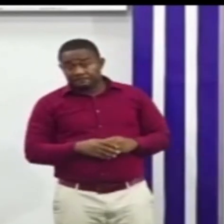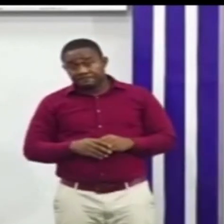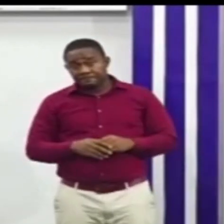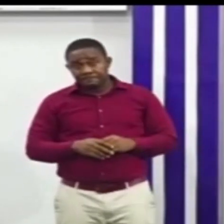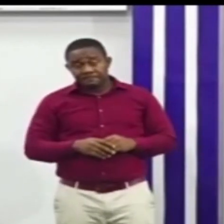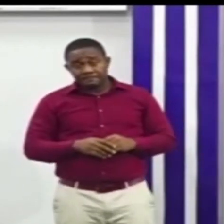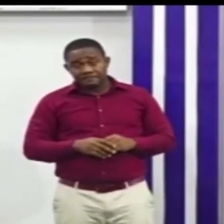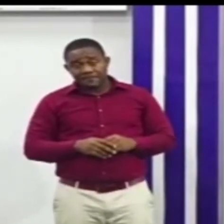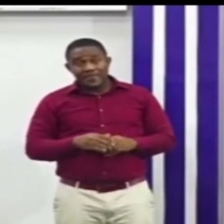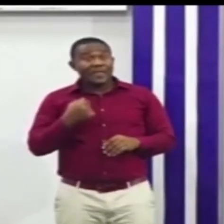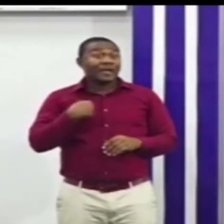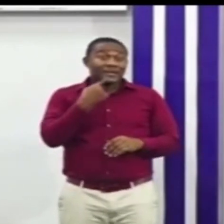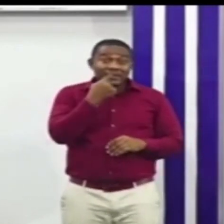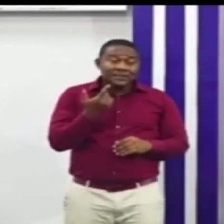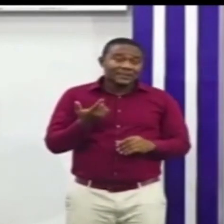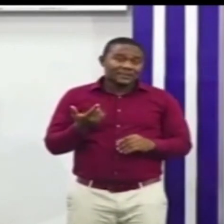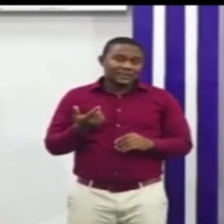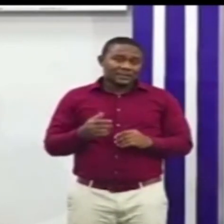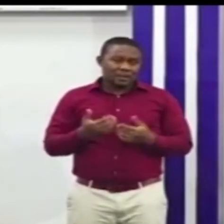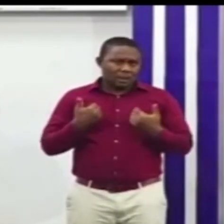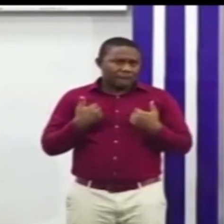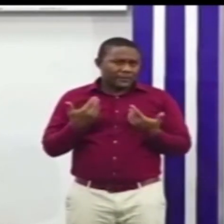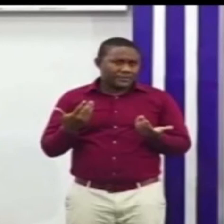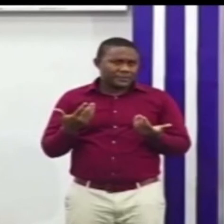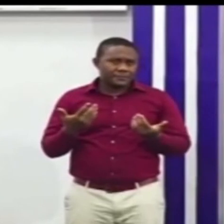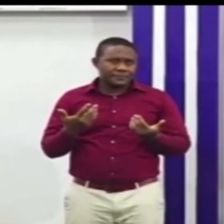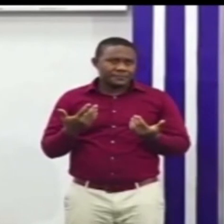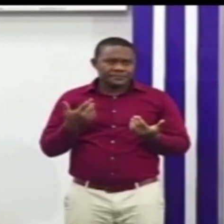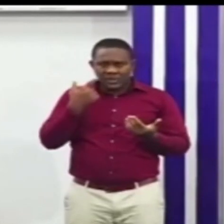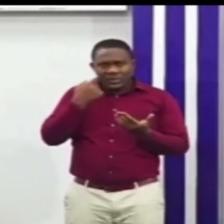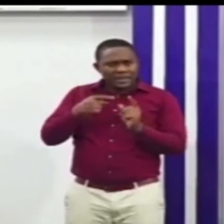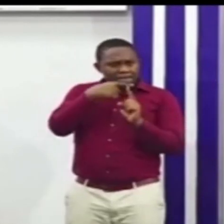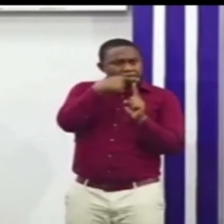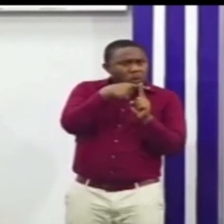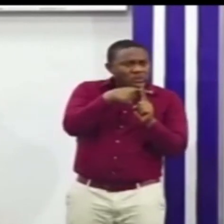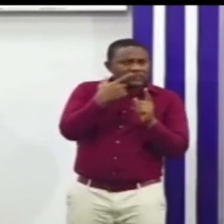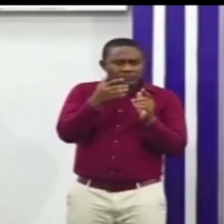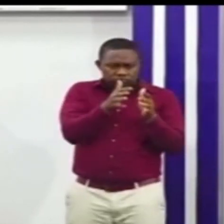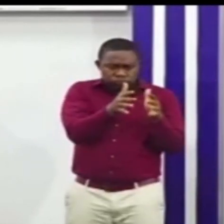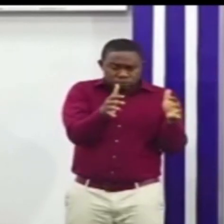I say that we have a gap with regards to the number of cases that